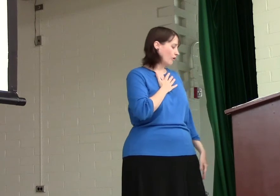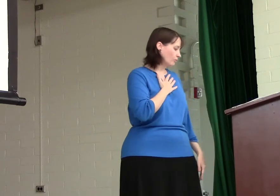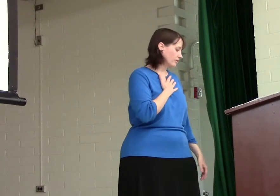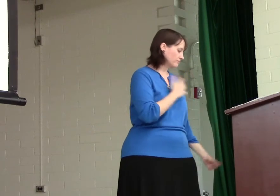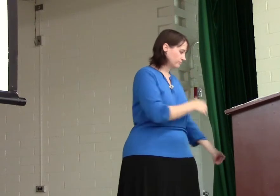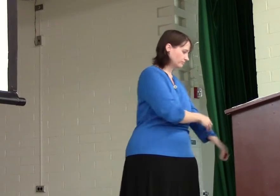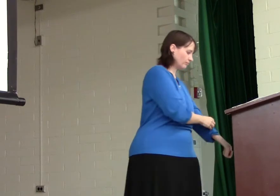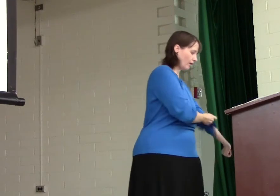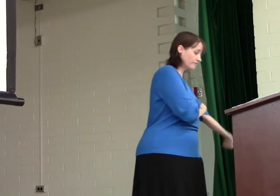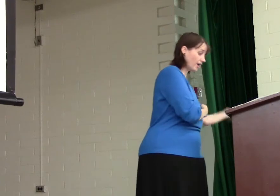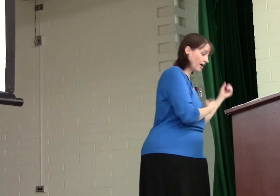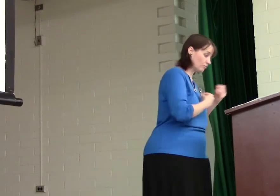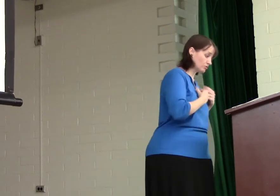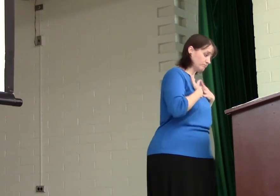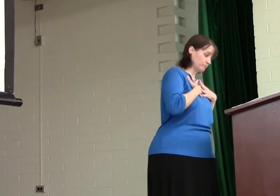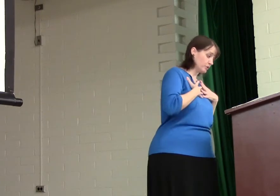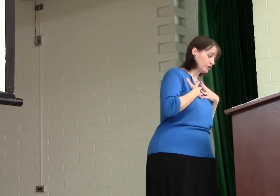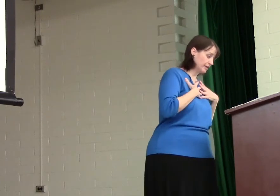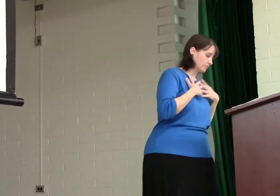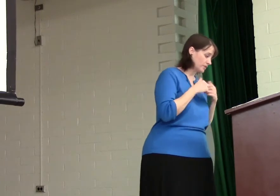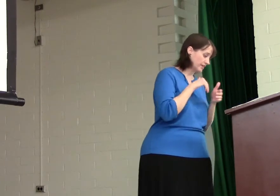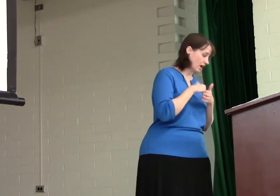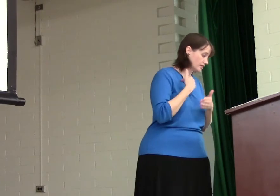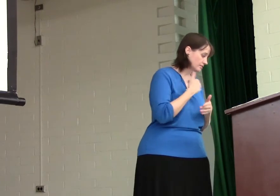on fire, were burning within us.